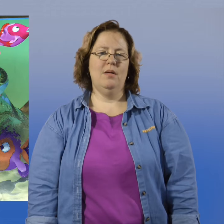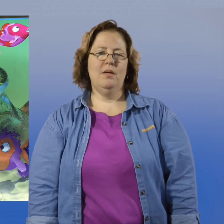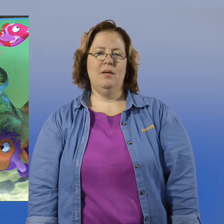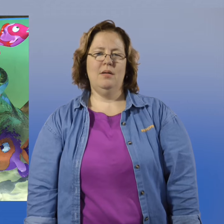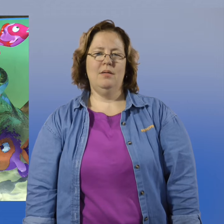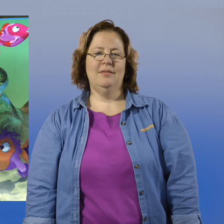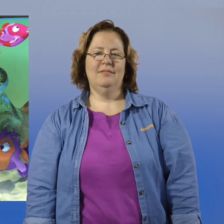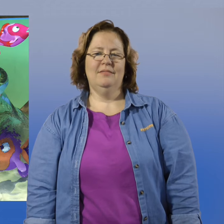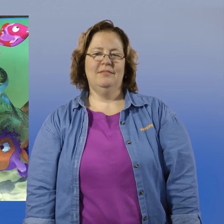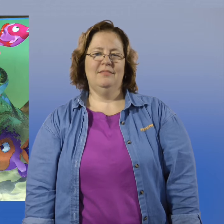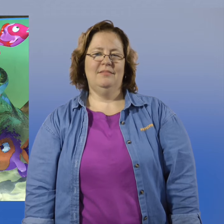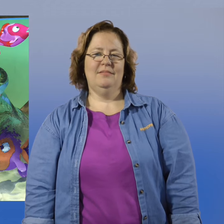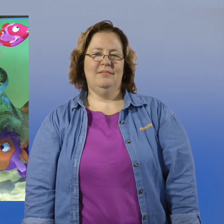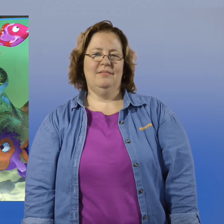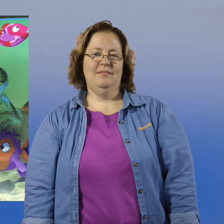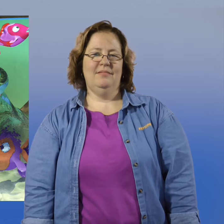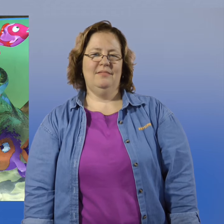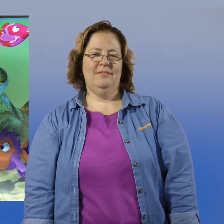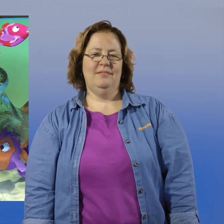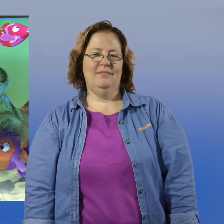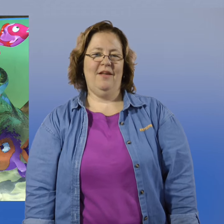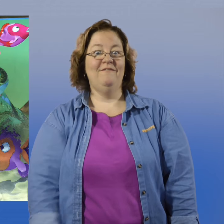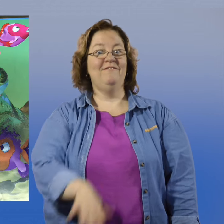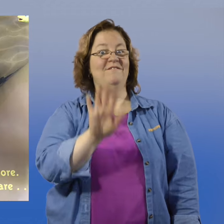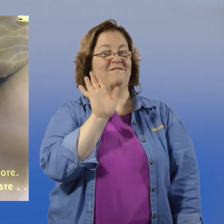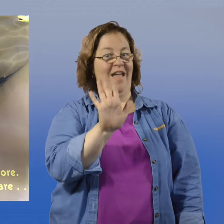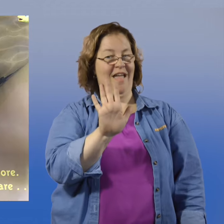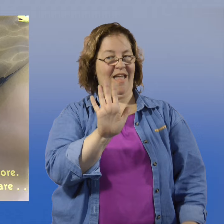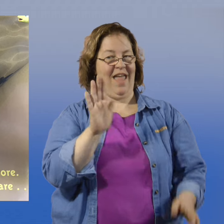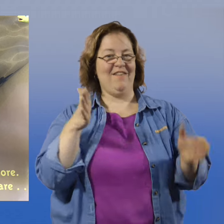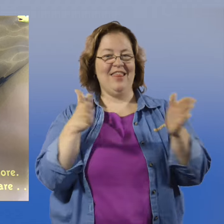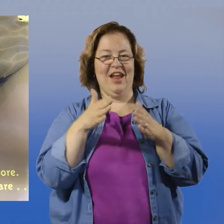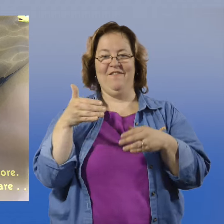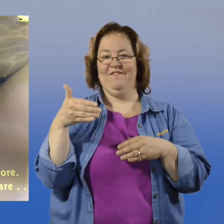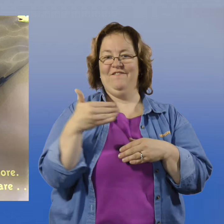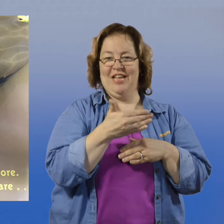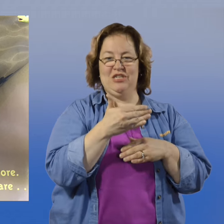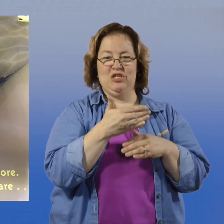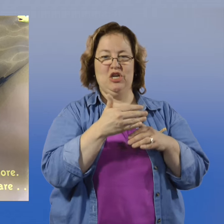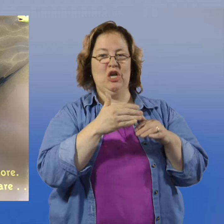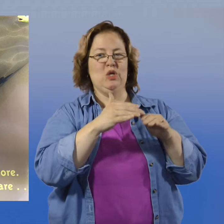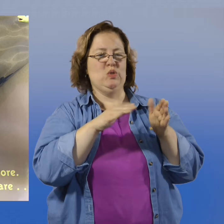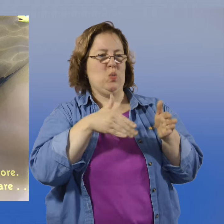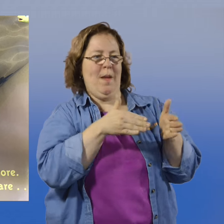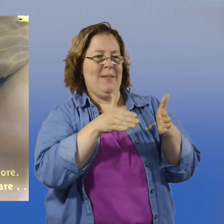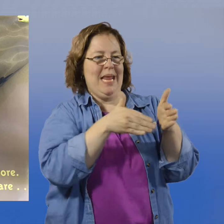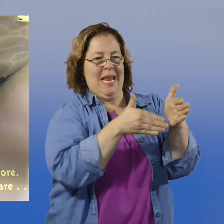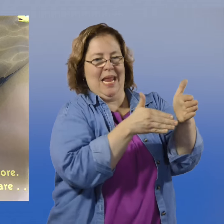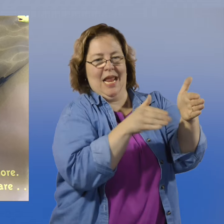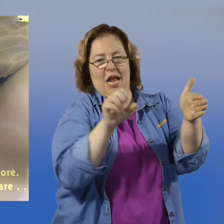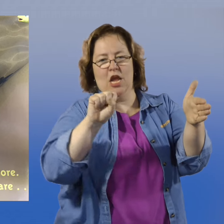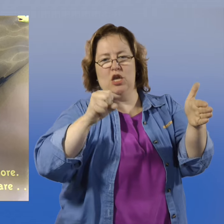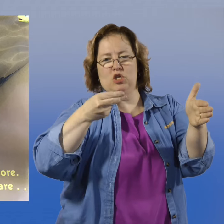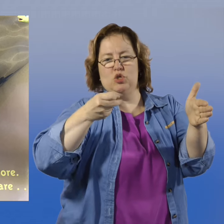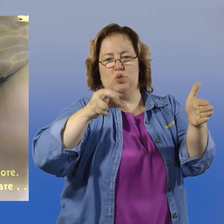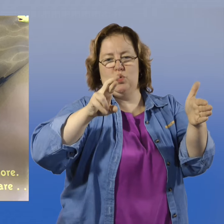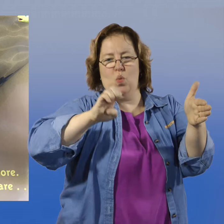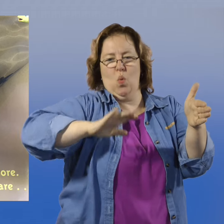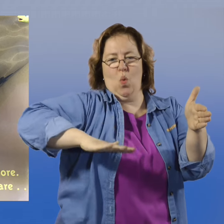five little fish swimming by the shore.